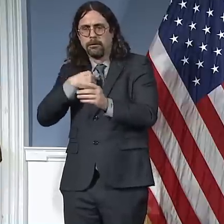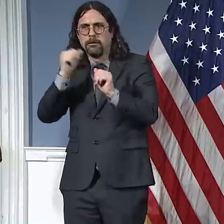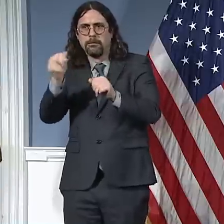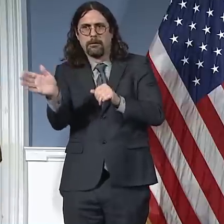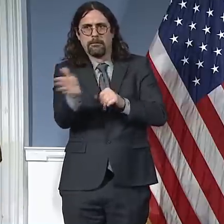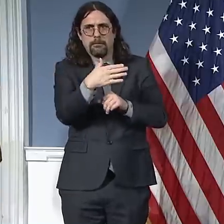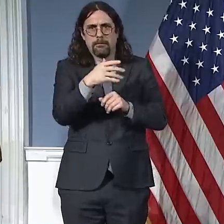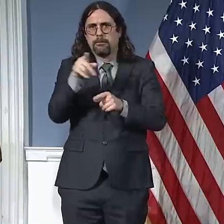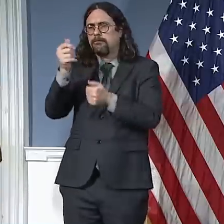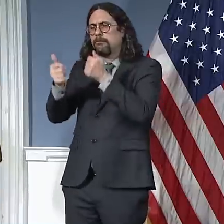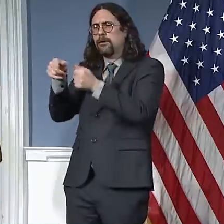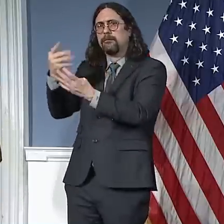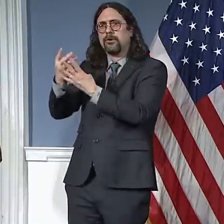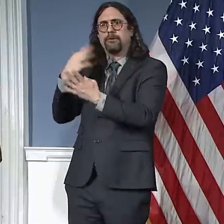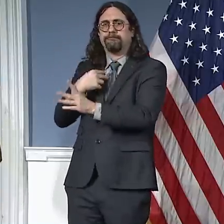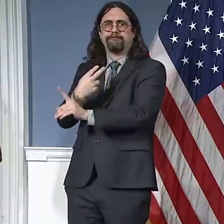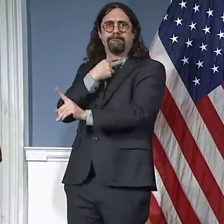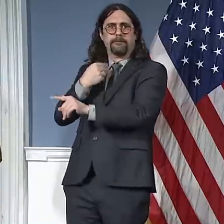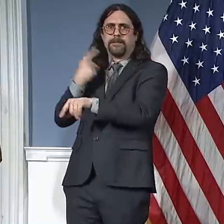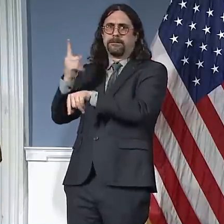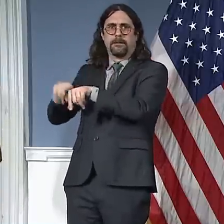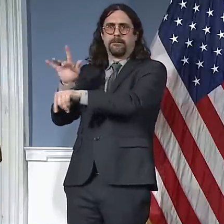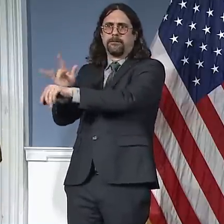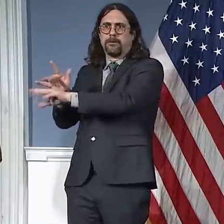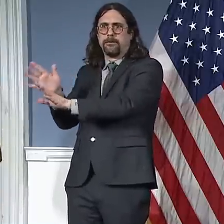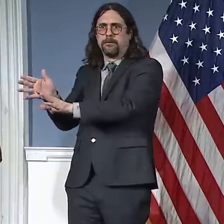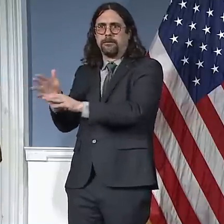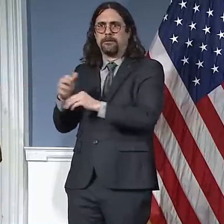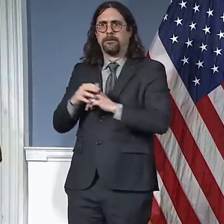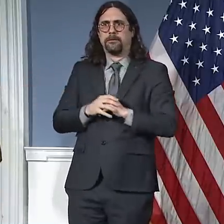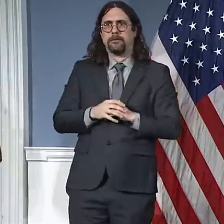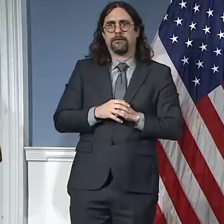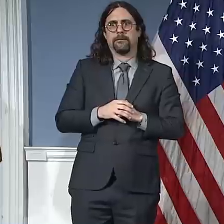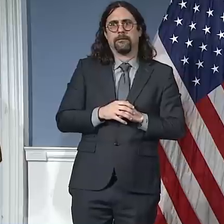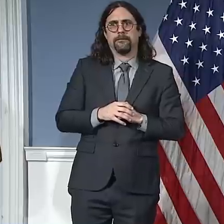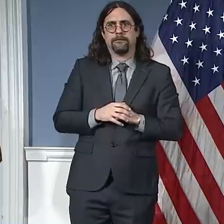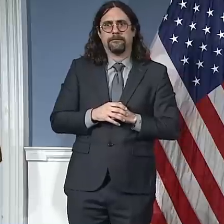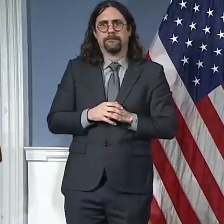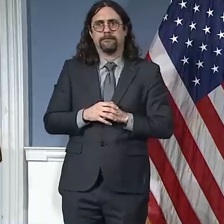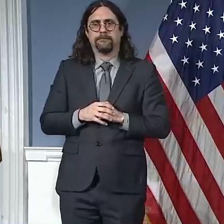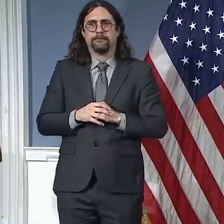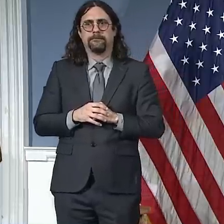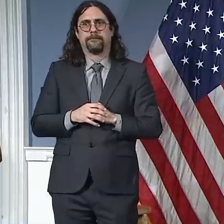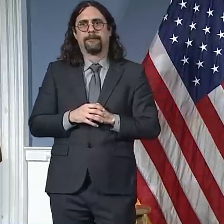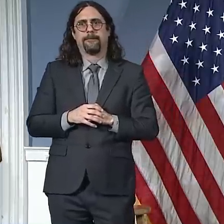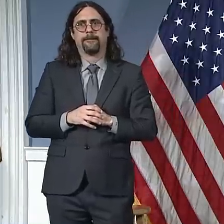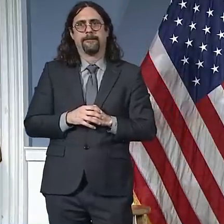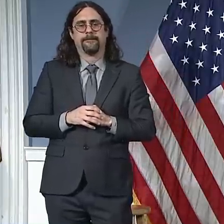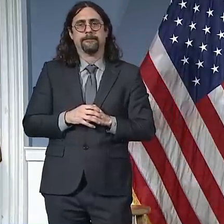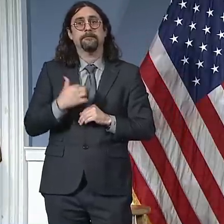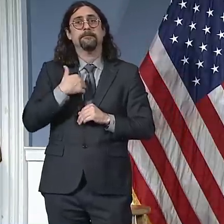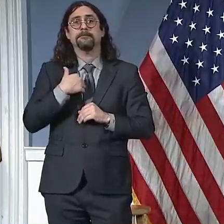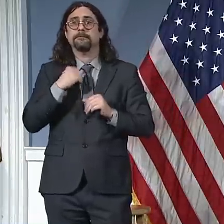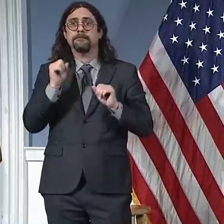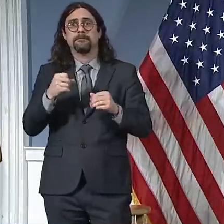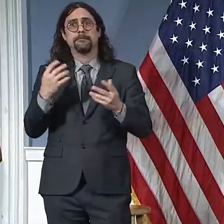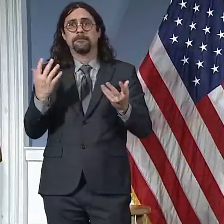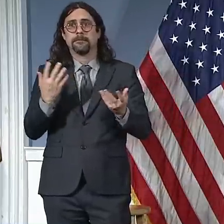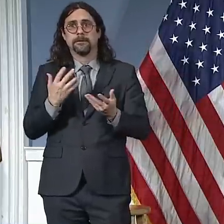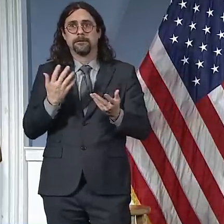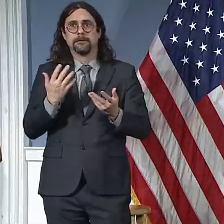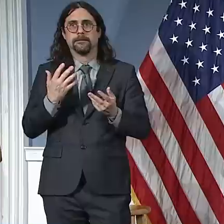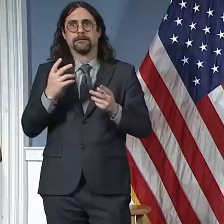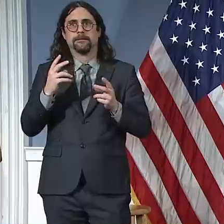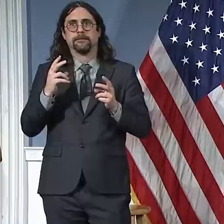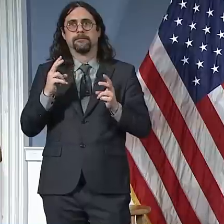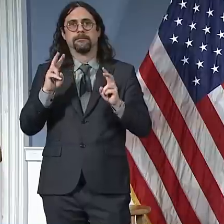group that I have direct ability to act on is those who are serving a city sentence. And that means that they have gone to trial, they've